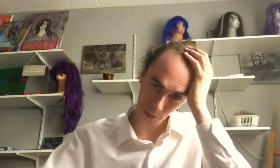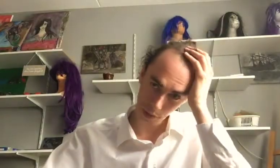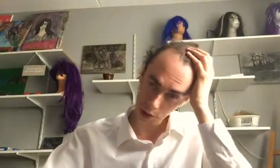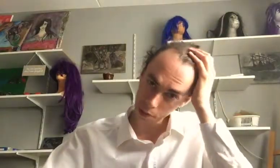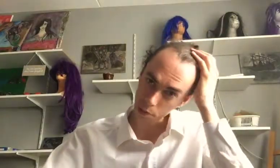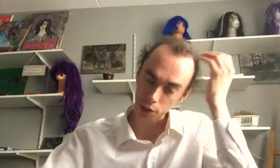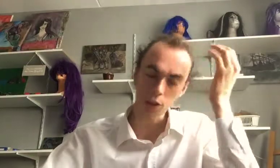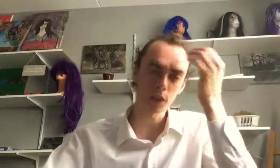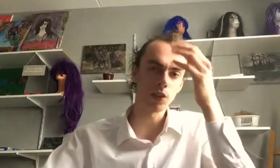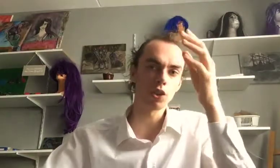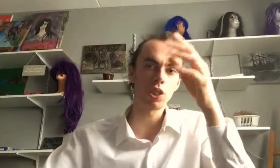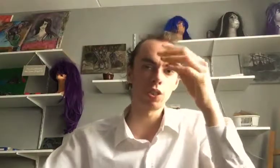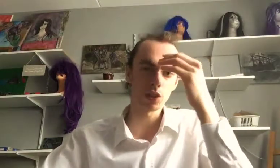Not like our cells.